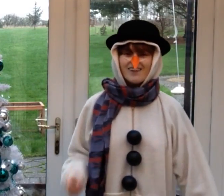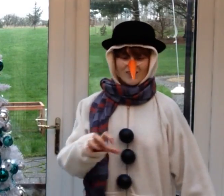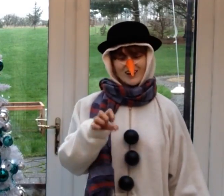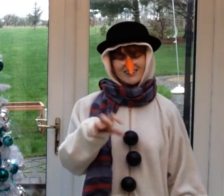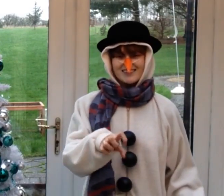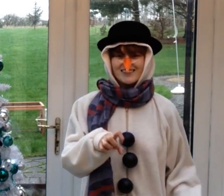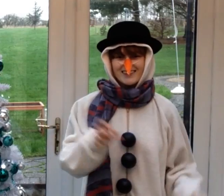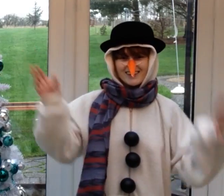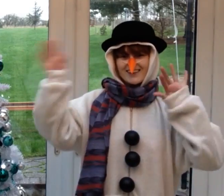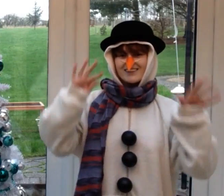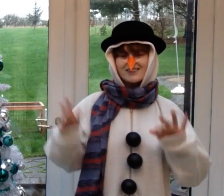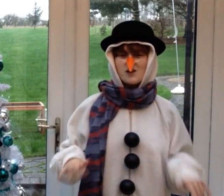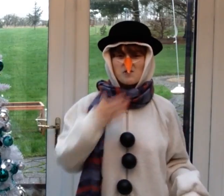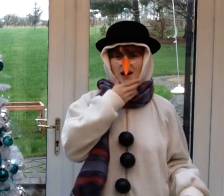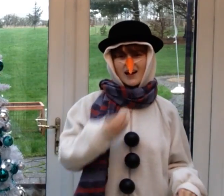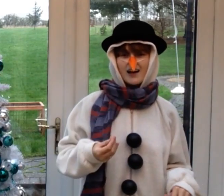Frosty the Snowman